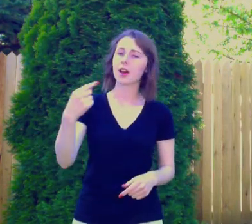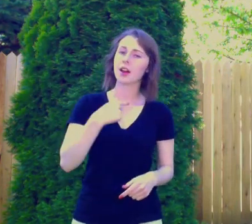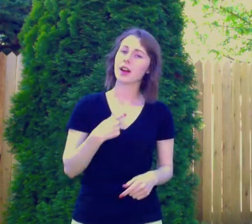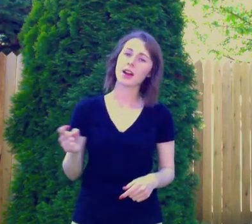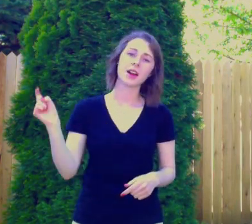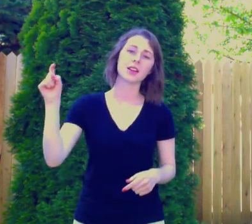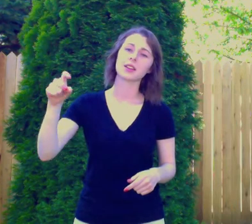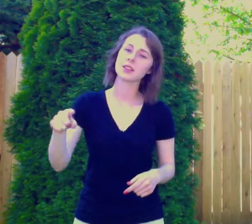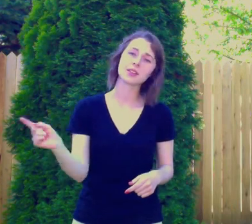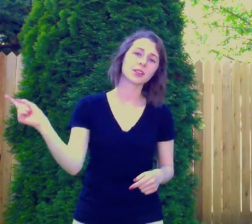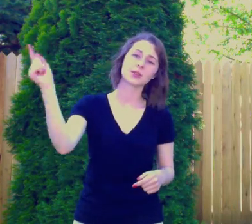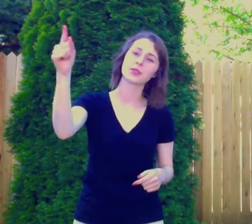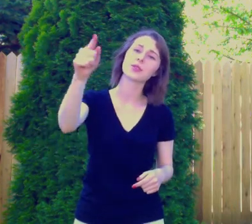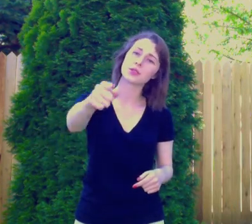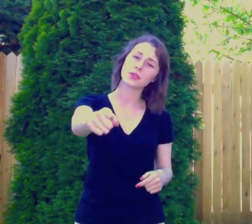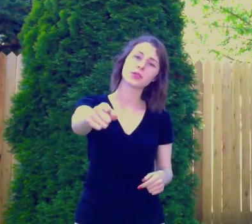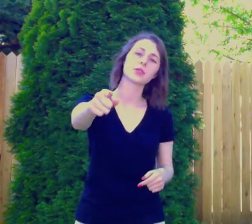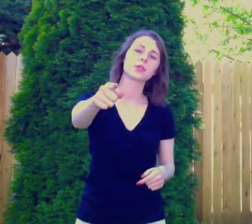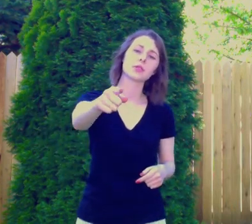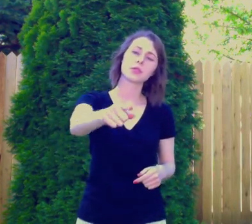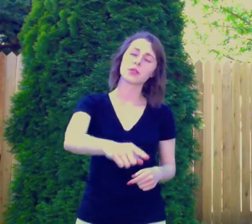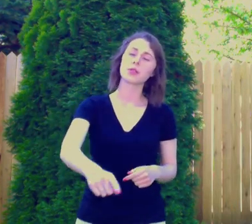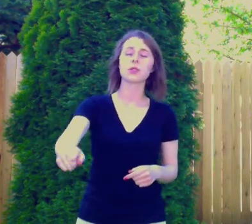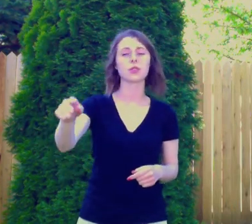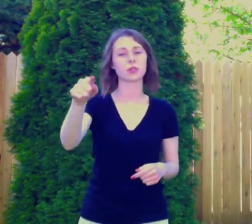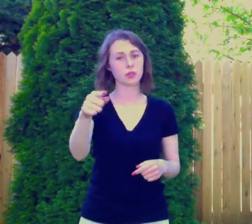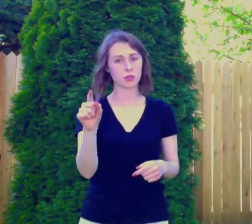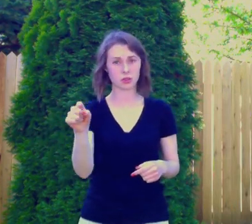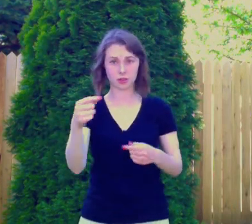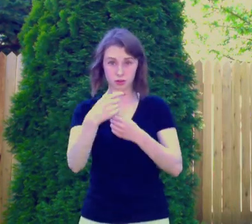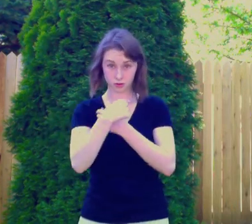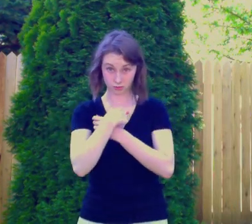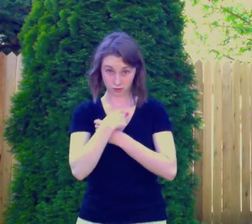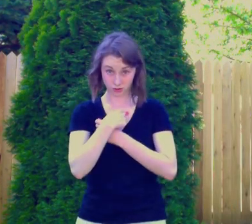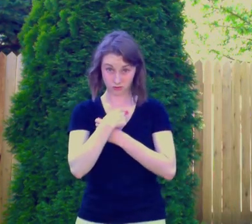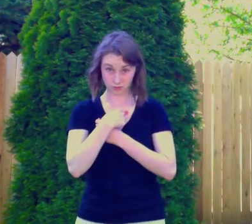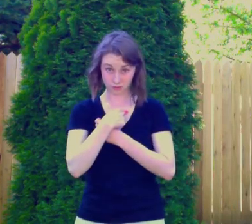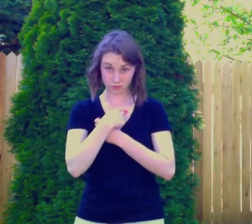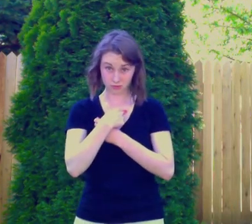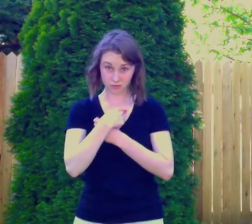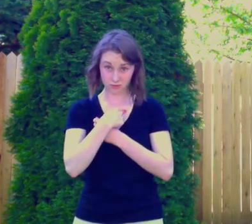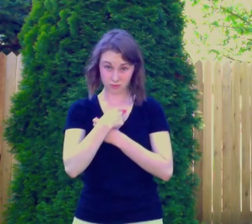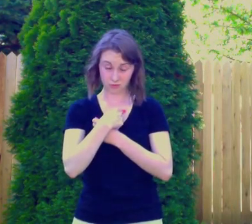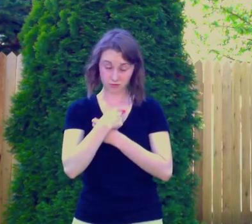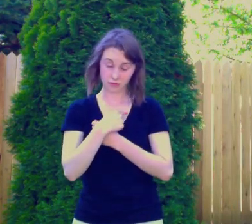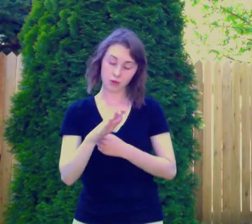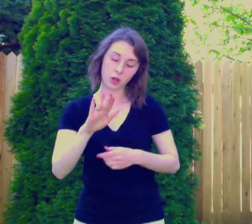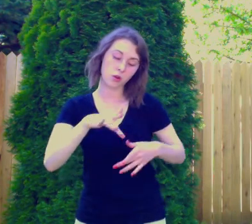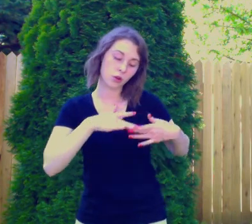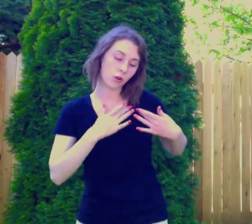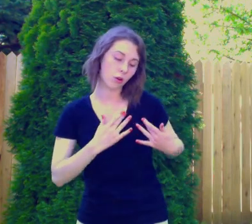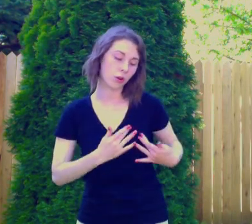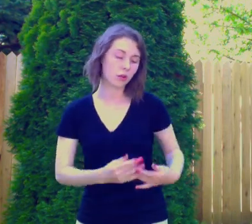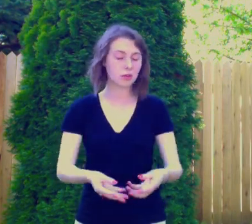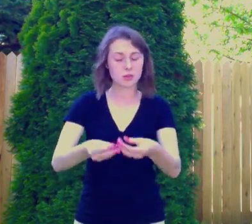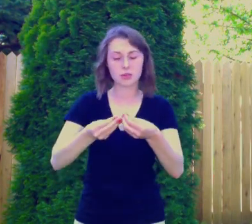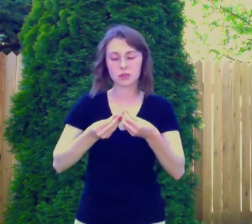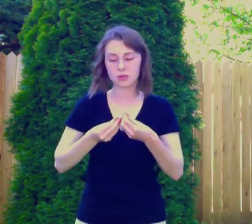I want to feel your love I want to feel your love Please don't